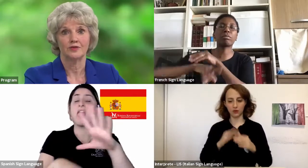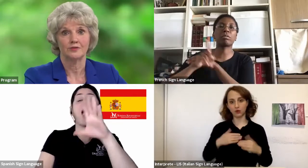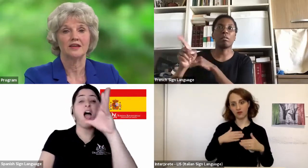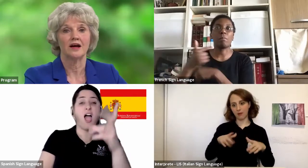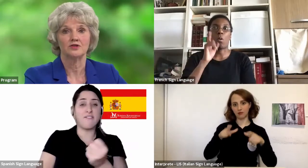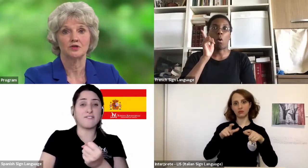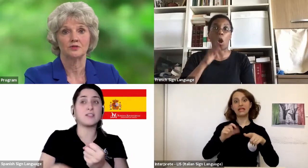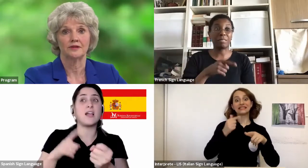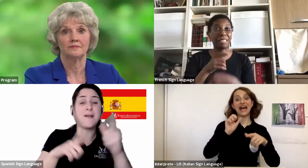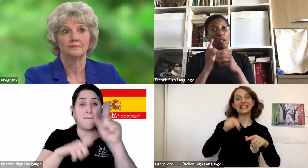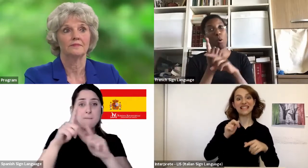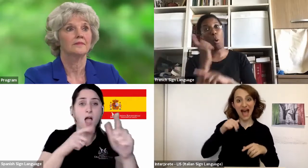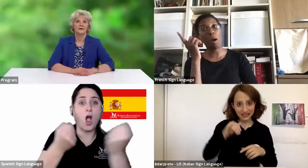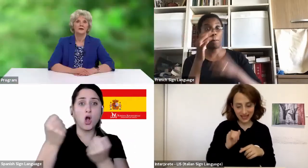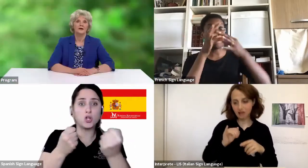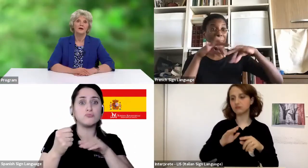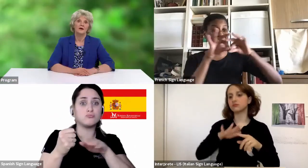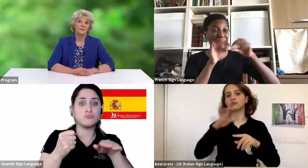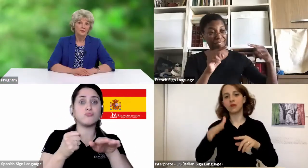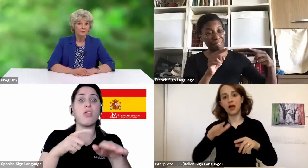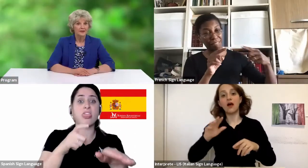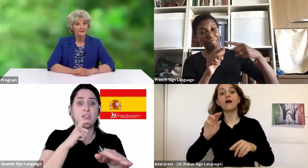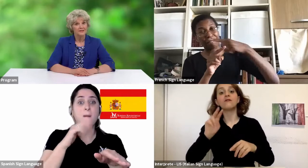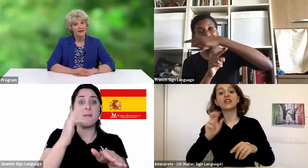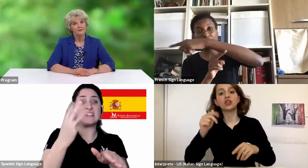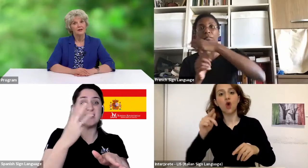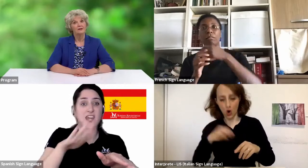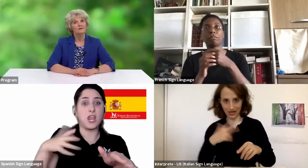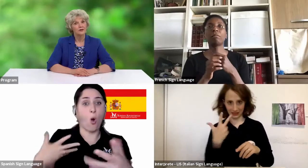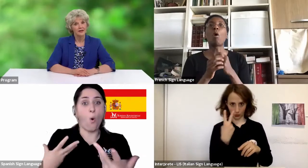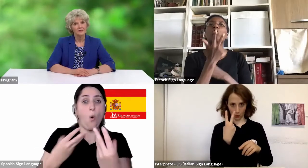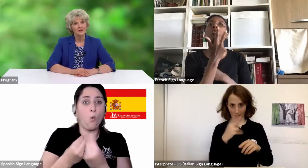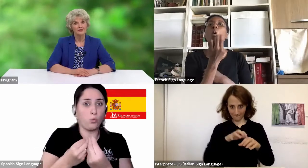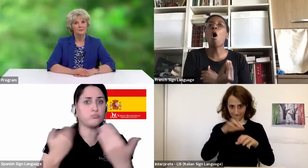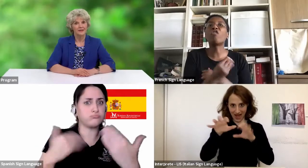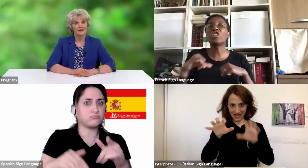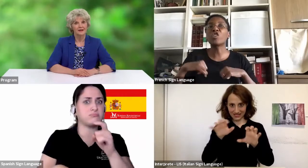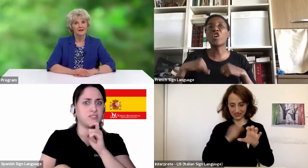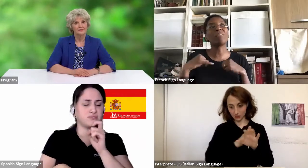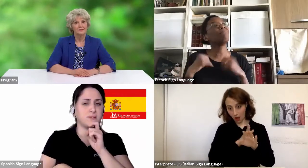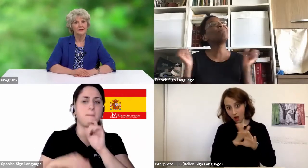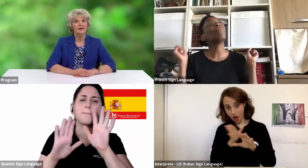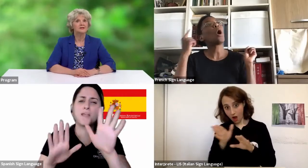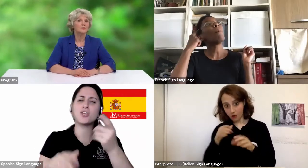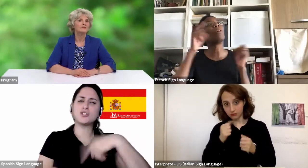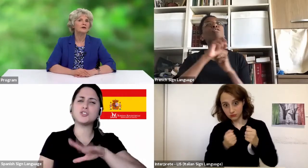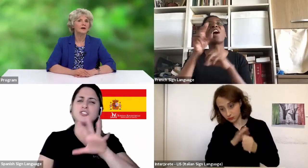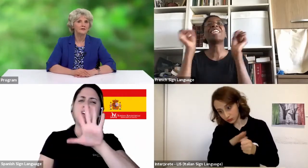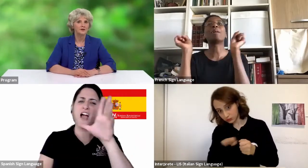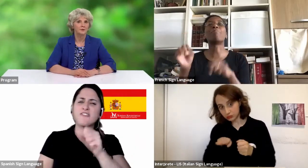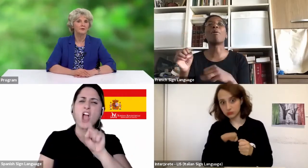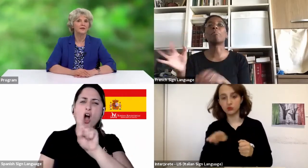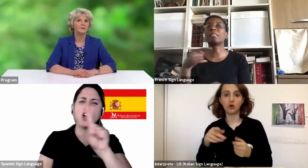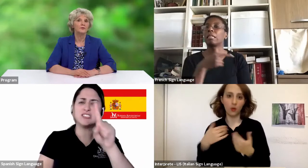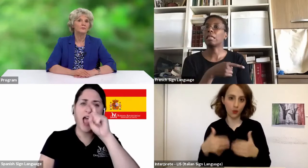with three young children. But we'd lived in Africa for 11 years by that time, so we felt